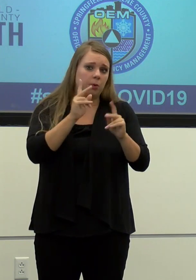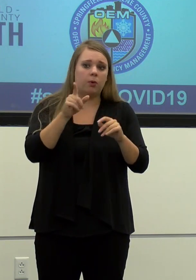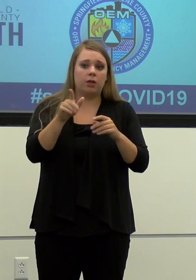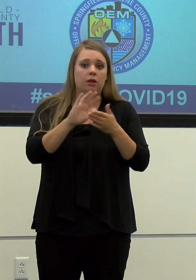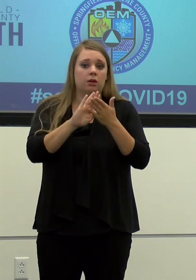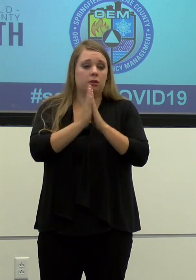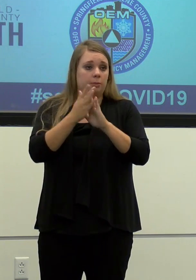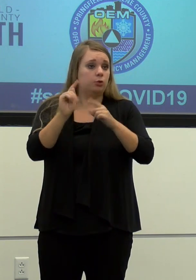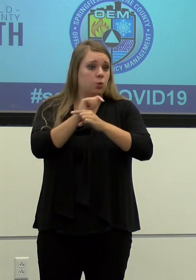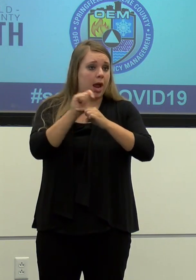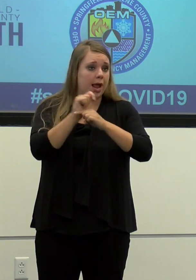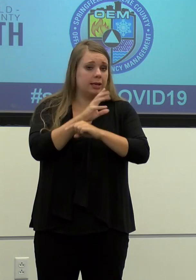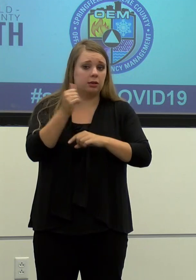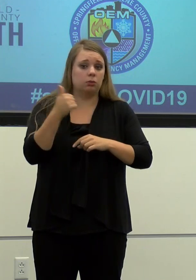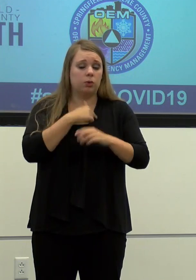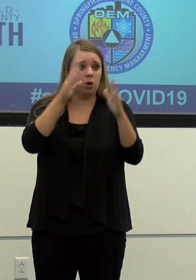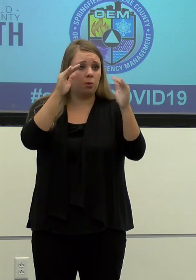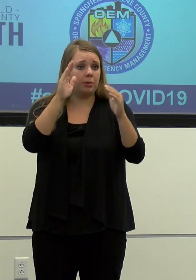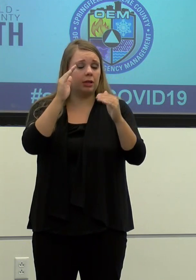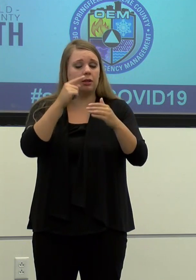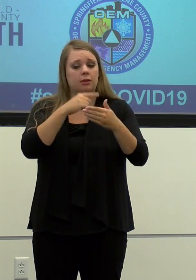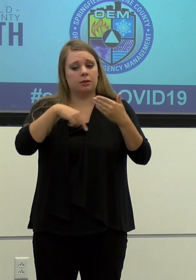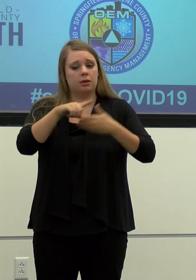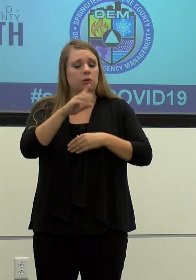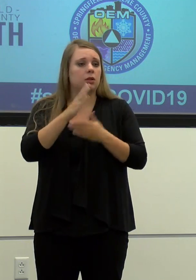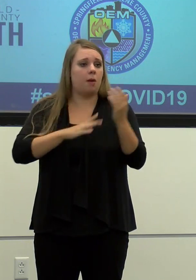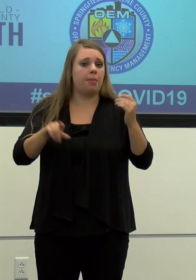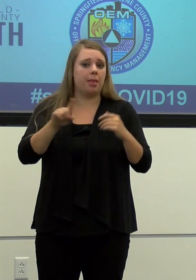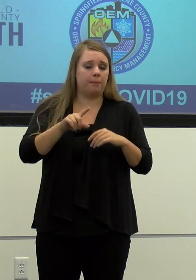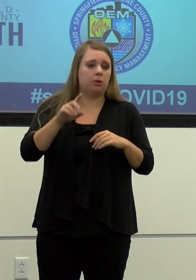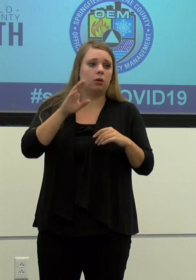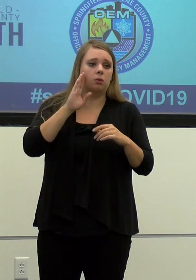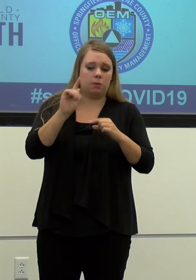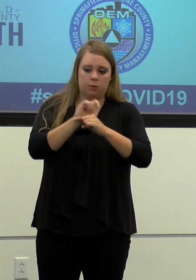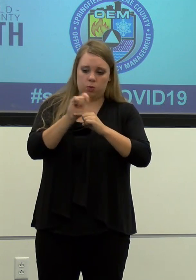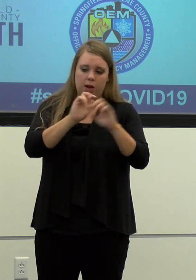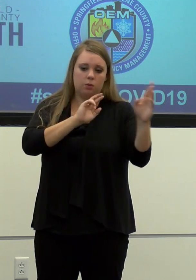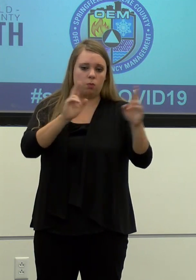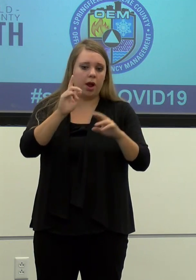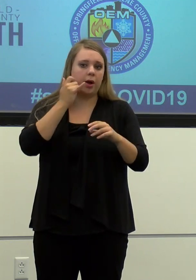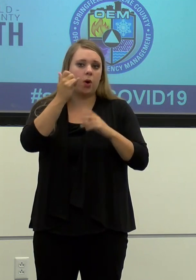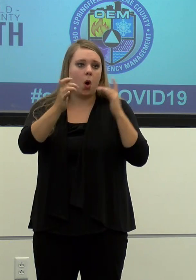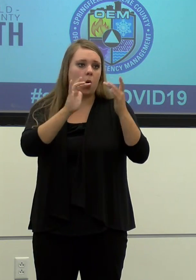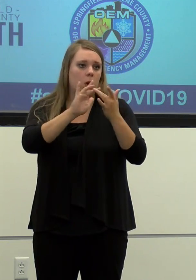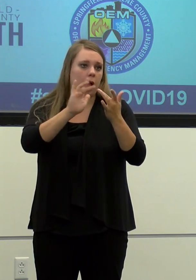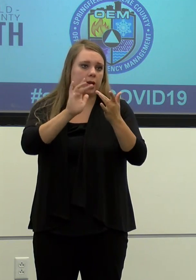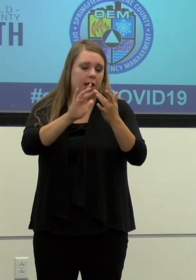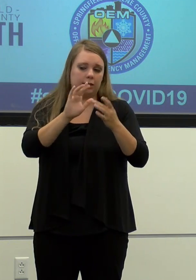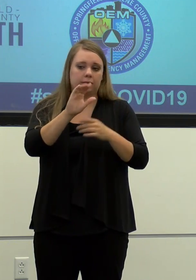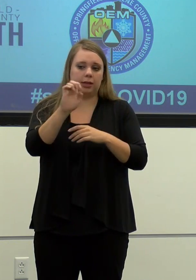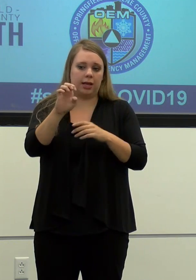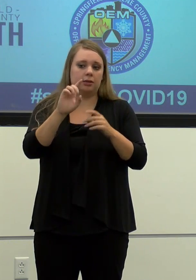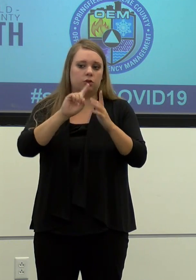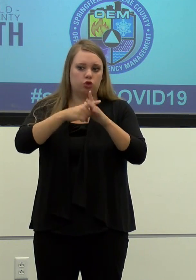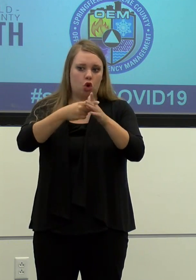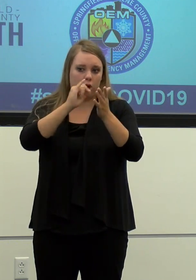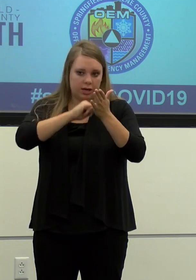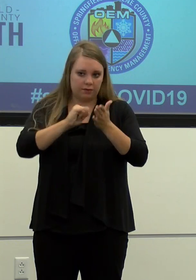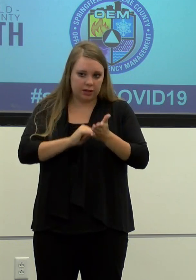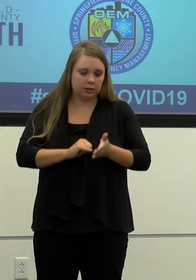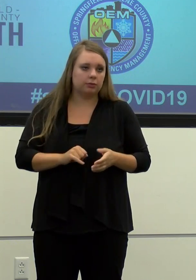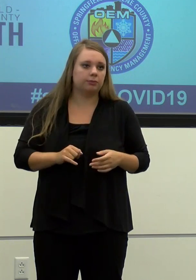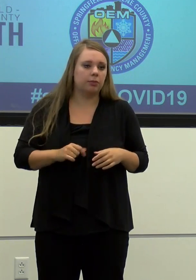and, uh, uh, we hope that next week we'll have some of them, uh, trained and ready to call those cases and start to do those investigations.